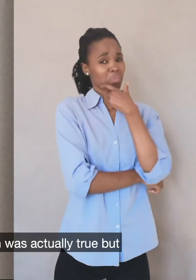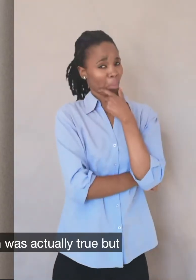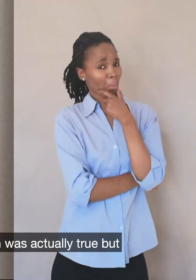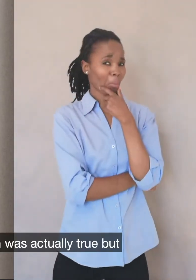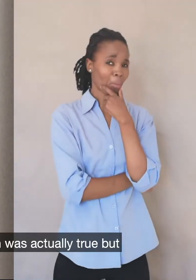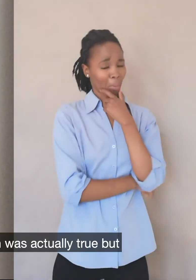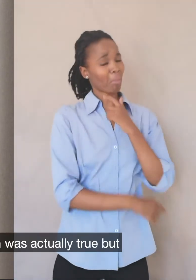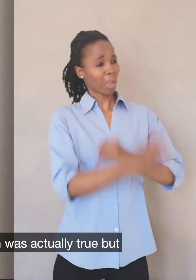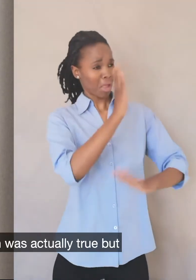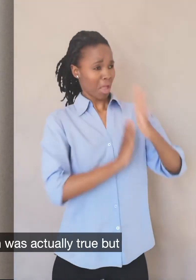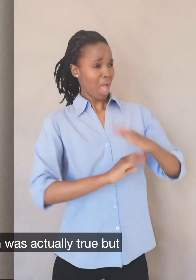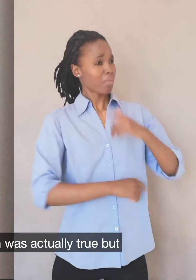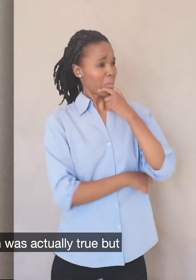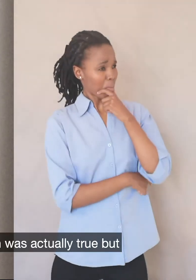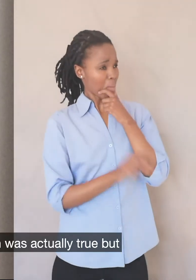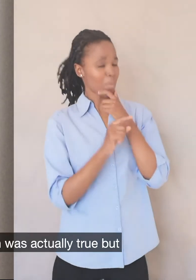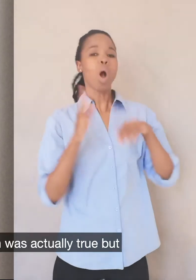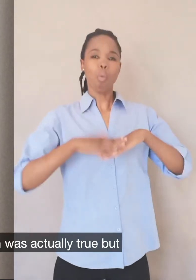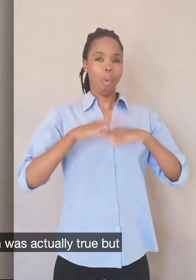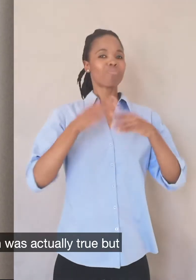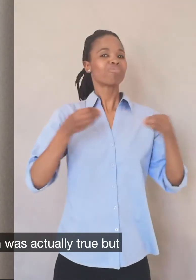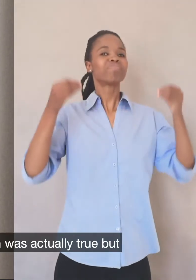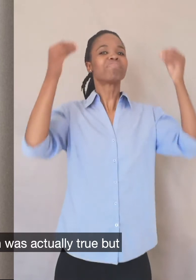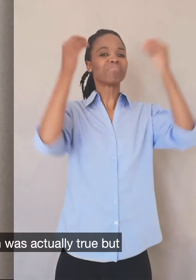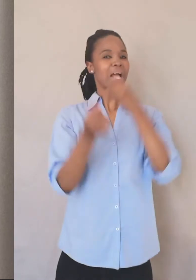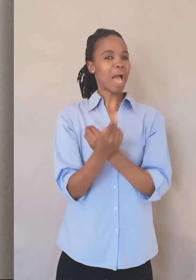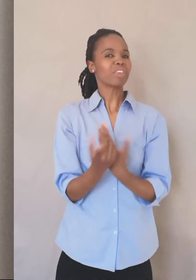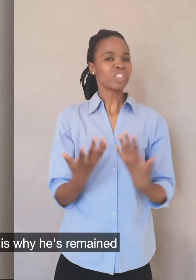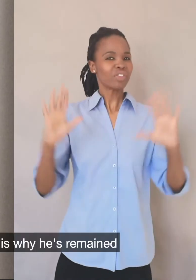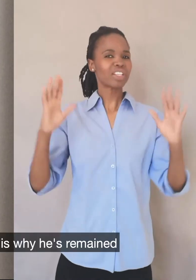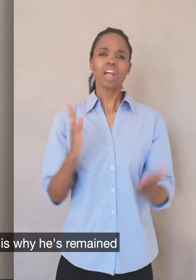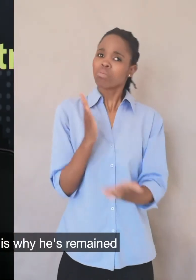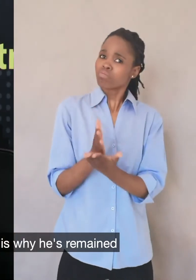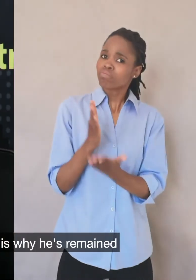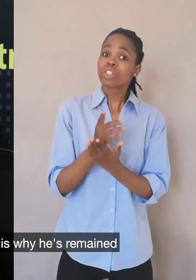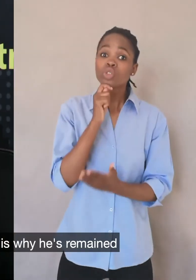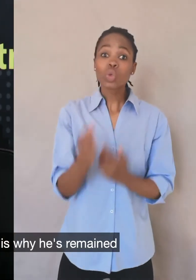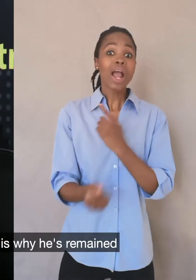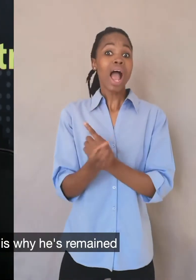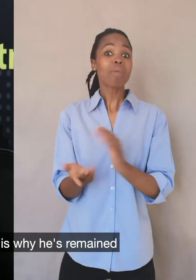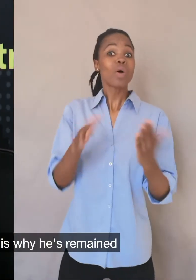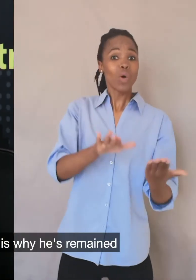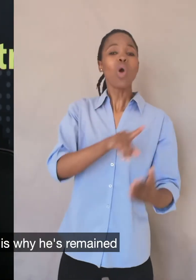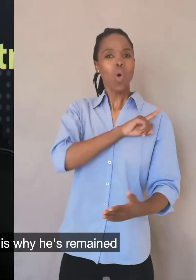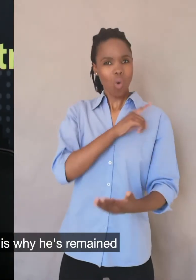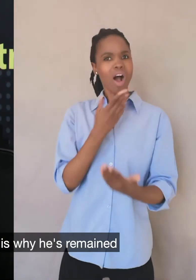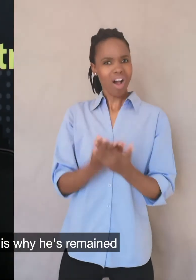he claimed quite a lot more than was actually true. But the actual assassination, I suppose, is why he's remained